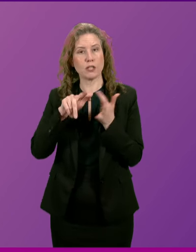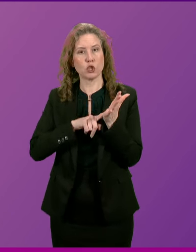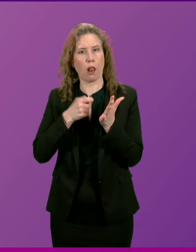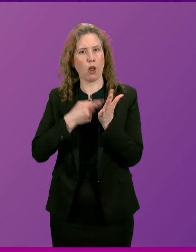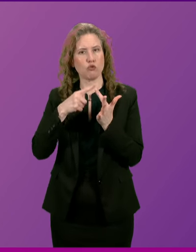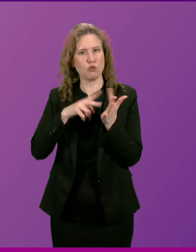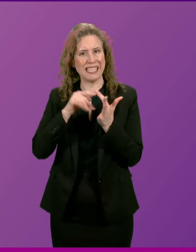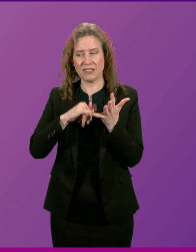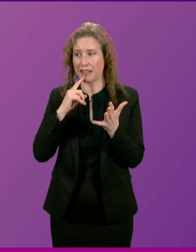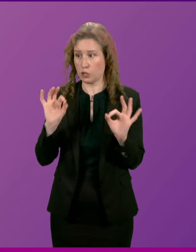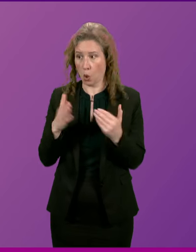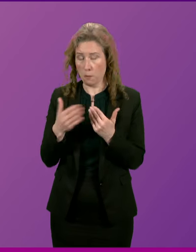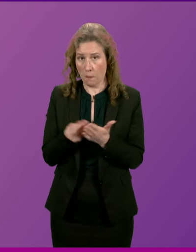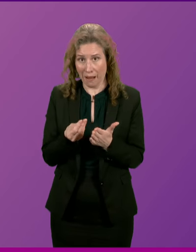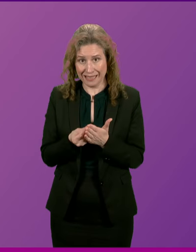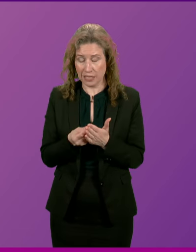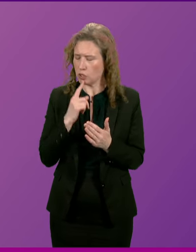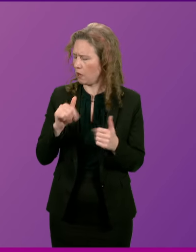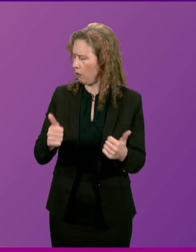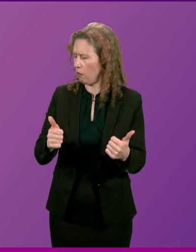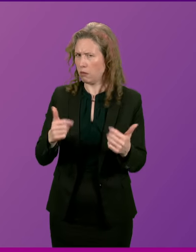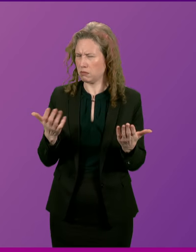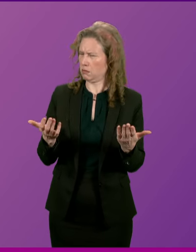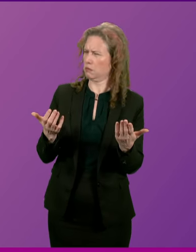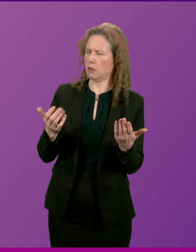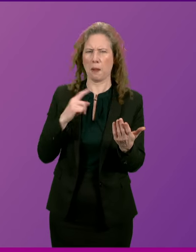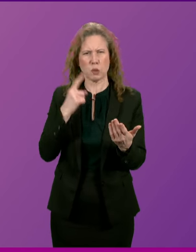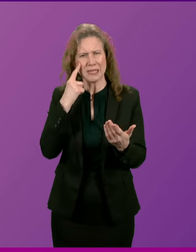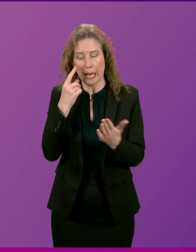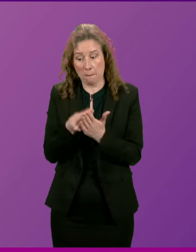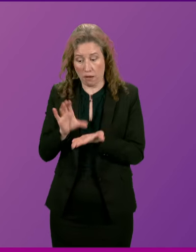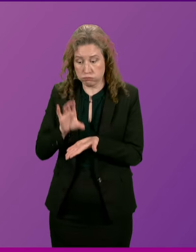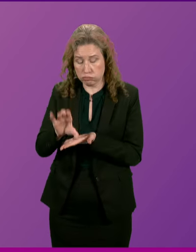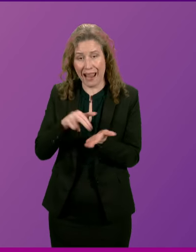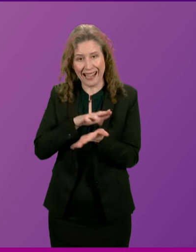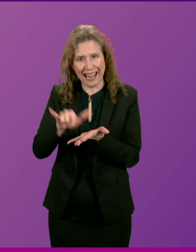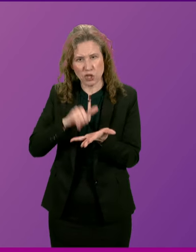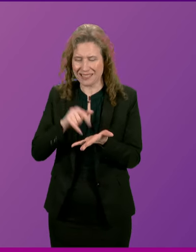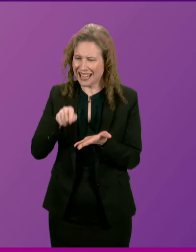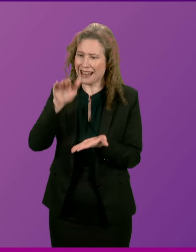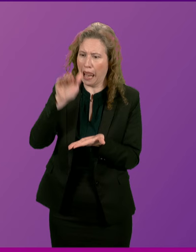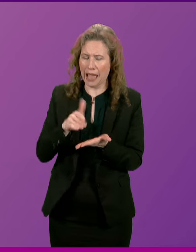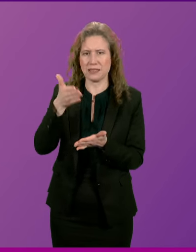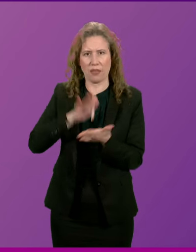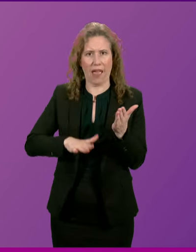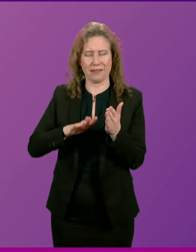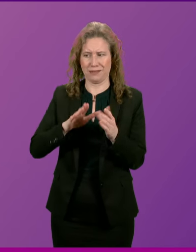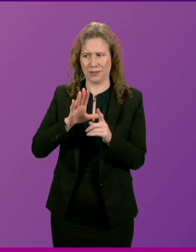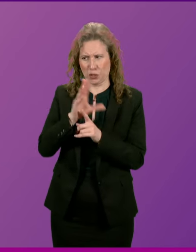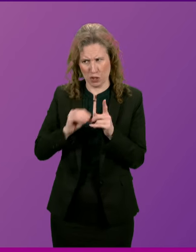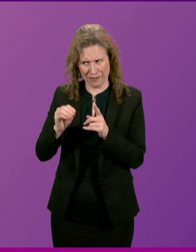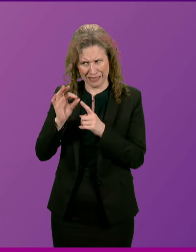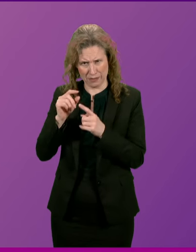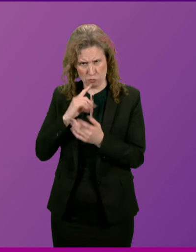no more money. She's made a virtue of that. And when you look at the money coming to the NHS alone, it's less than what the Conservatives